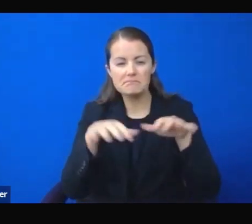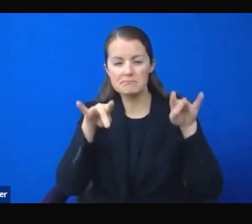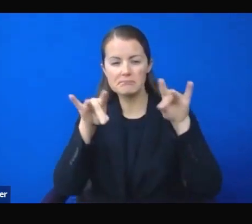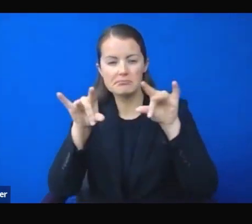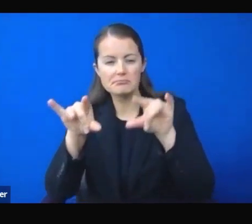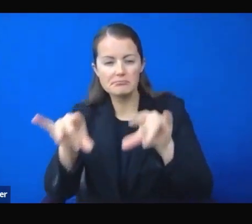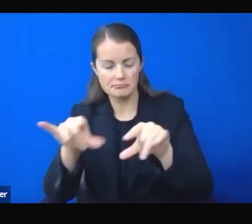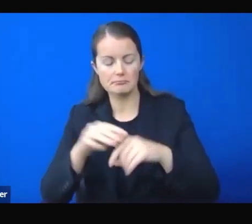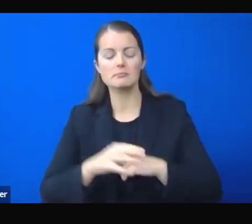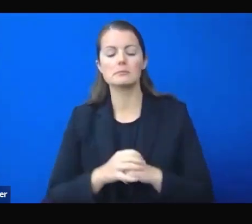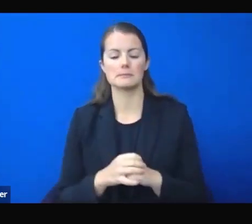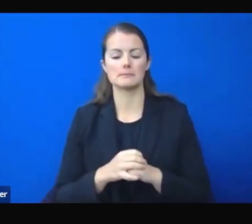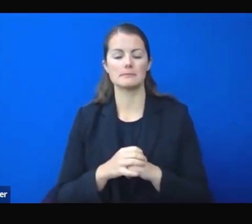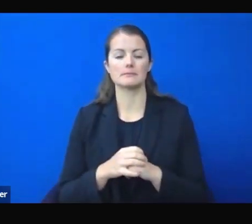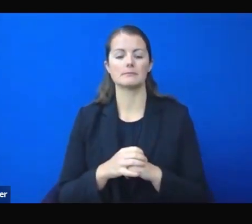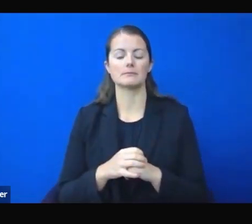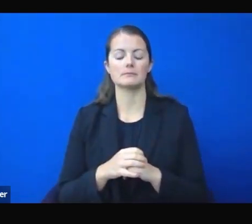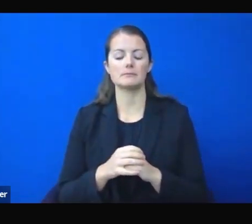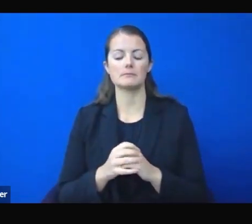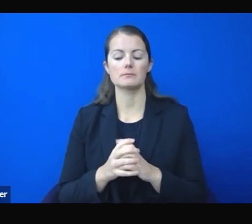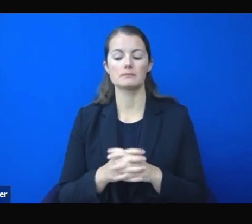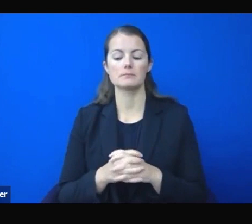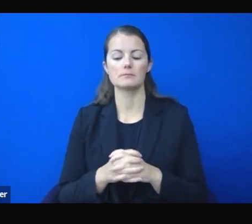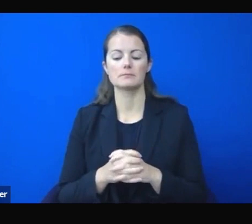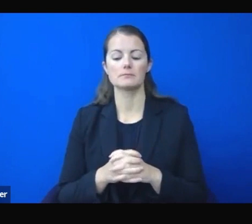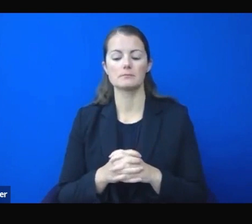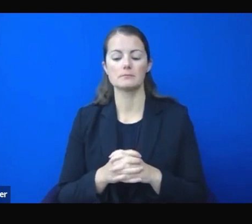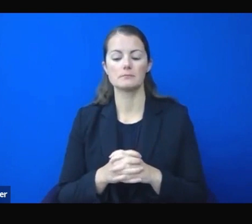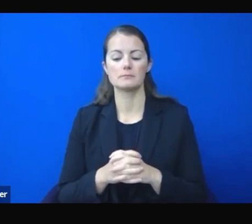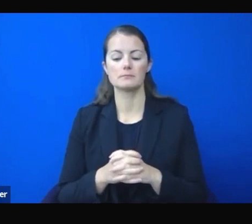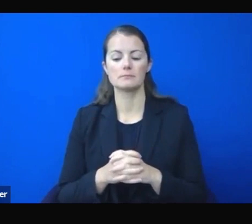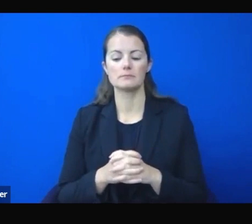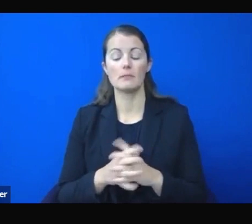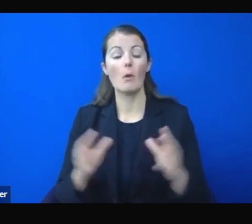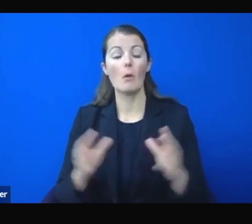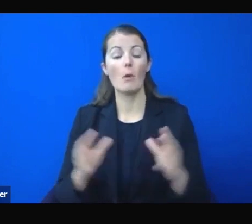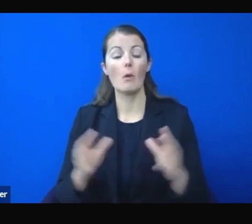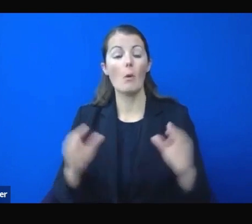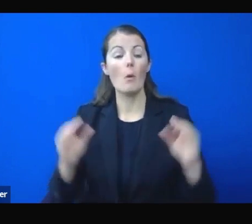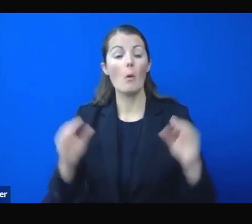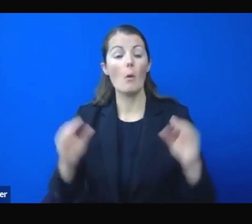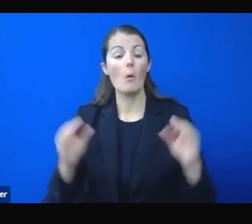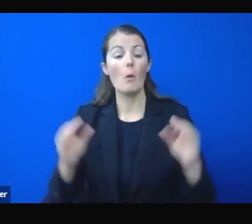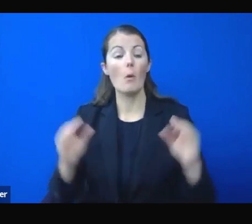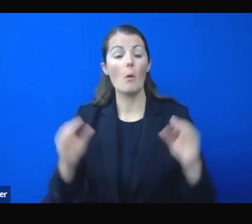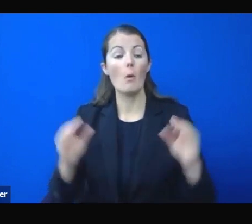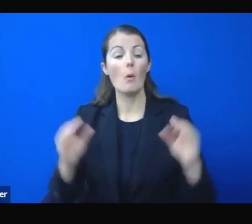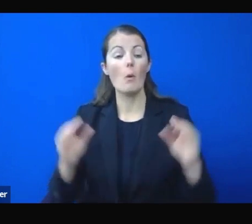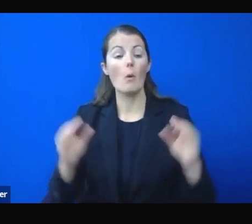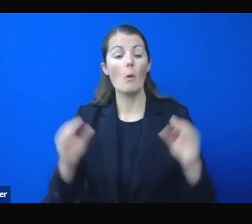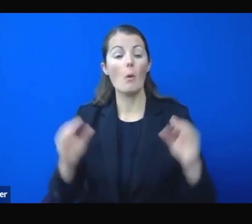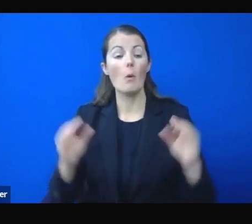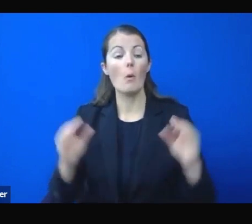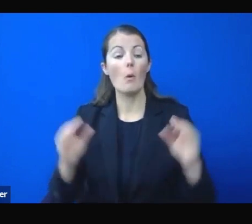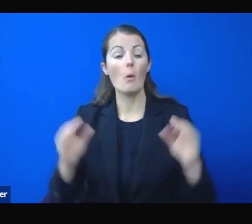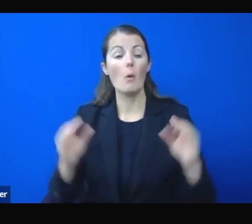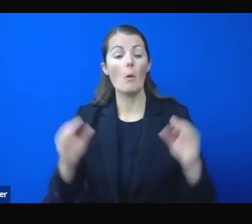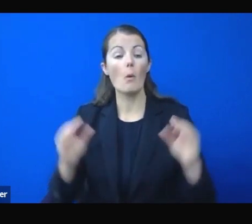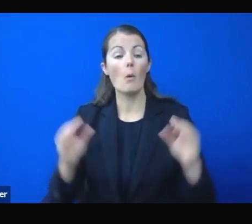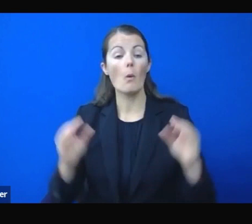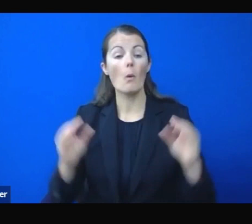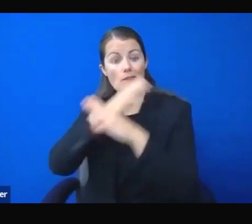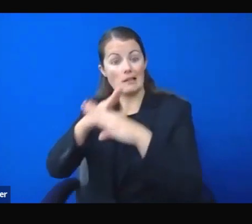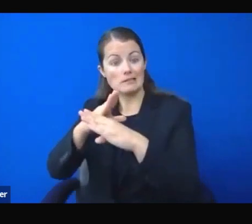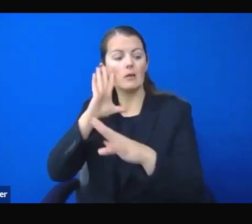vaccine and the vaccination process unfold, we will work to keep Nevadans posted on any updates and news